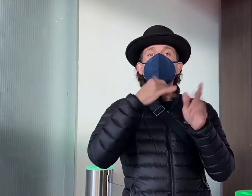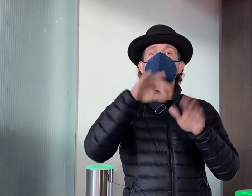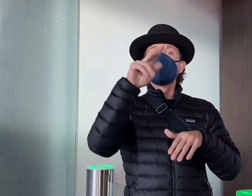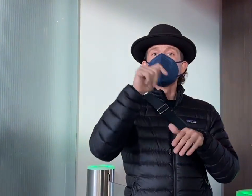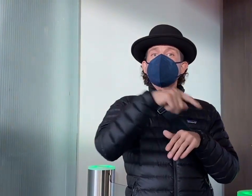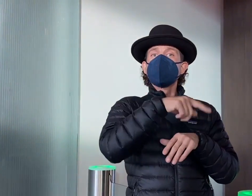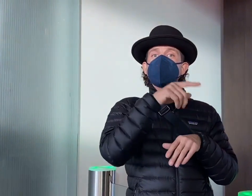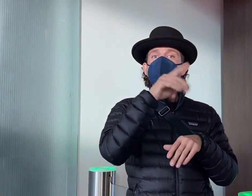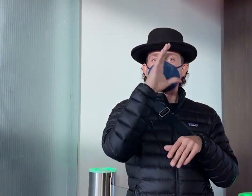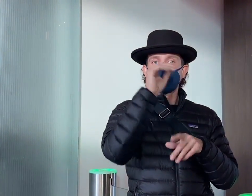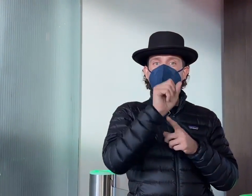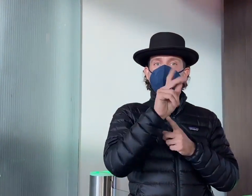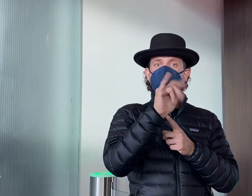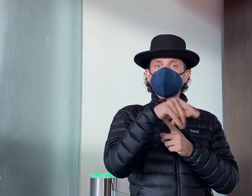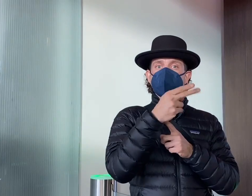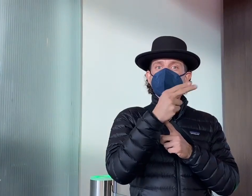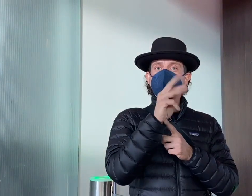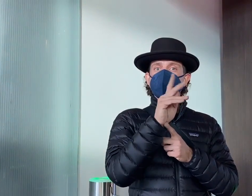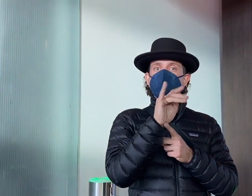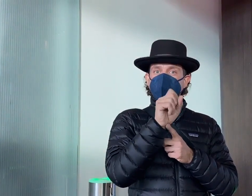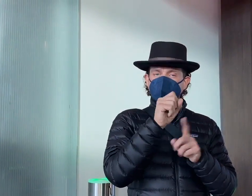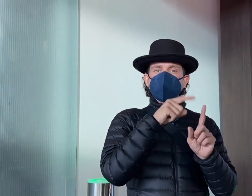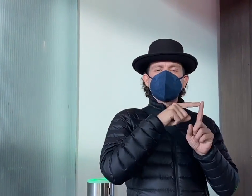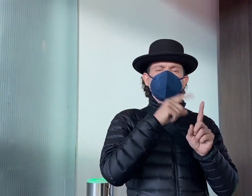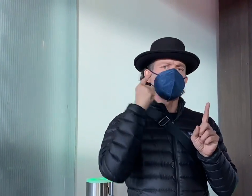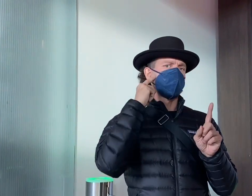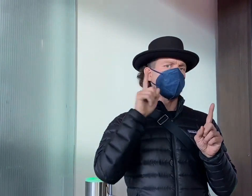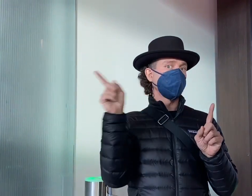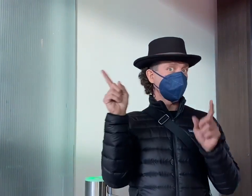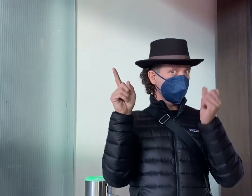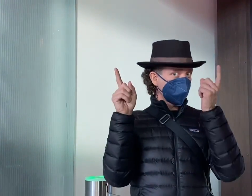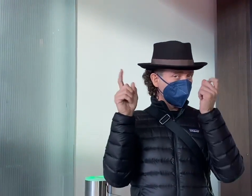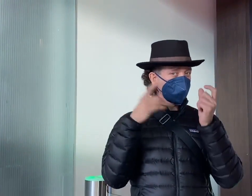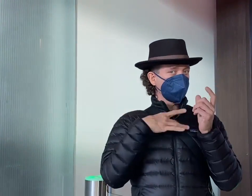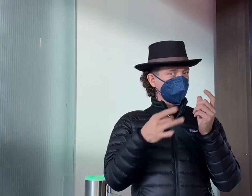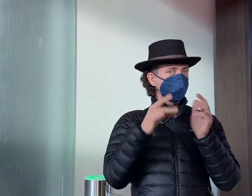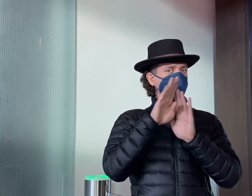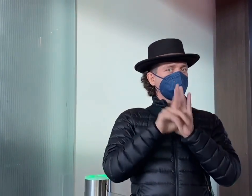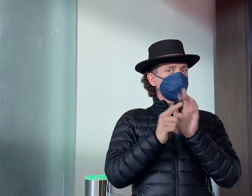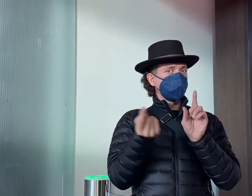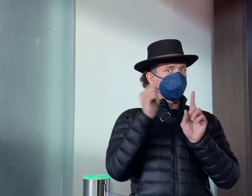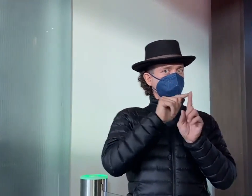Trip Hawkins took notice while he was looking for a cover player for his next football-based game.